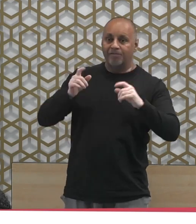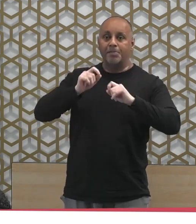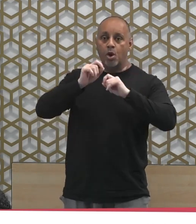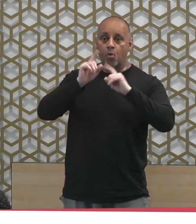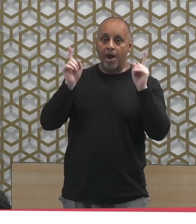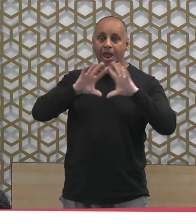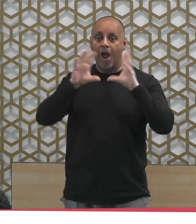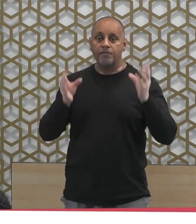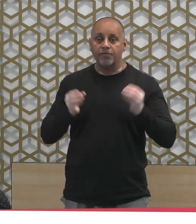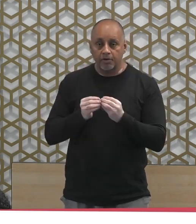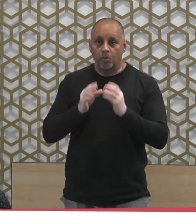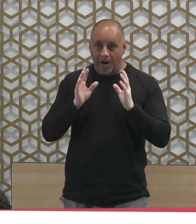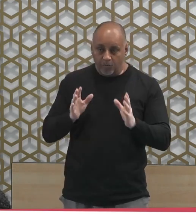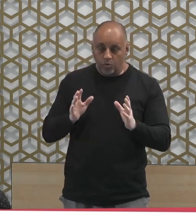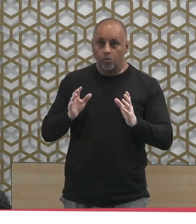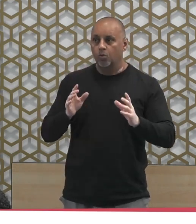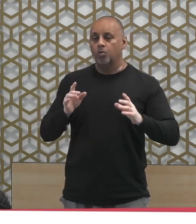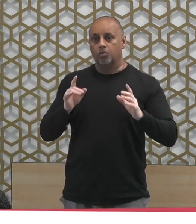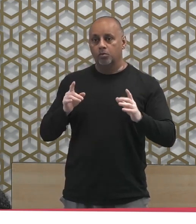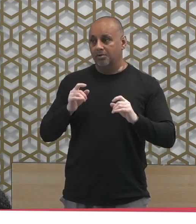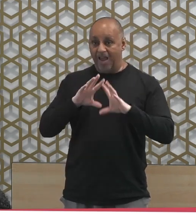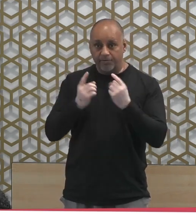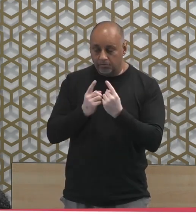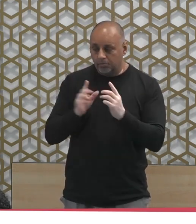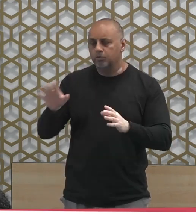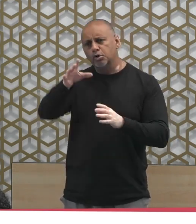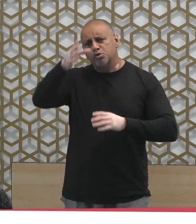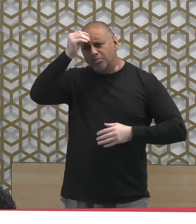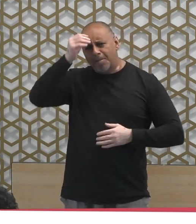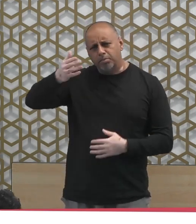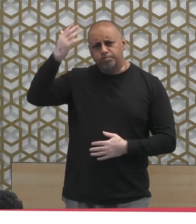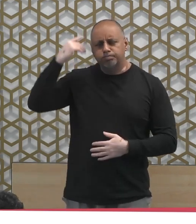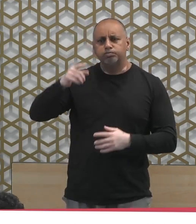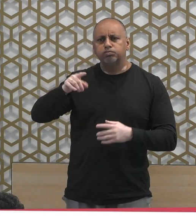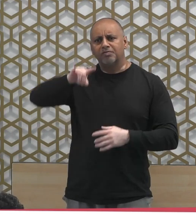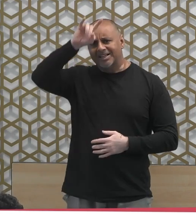Remember Iblis. When he came to Adam alayhi wa sallam,